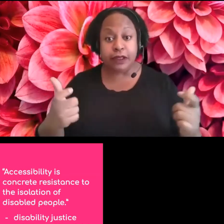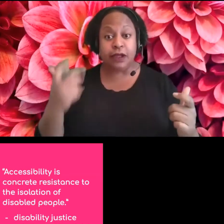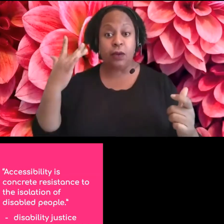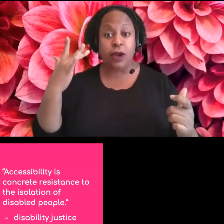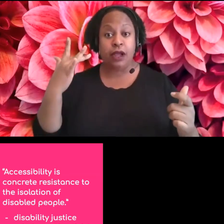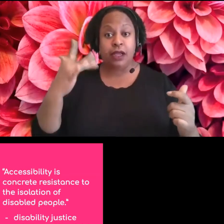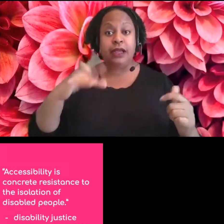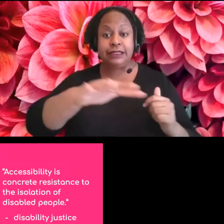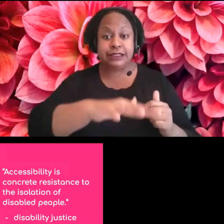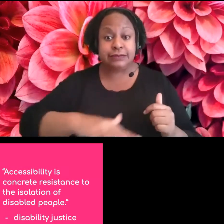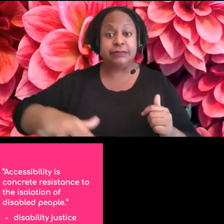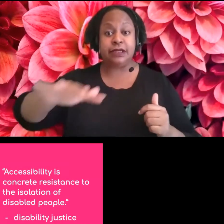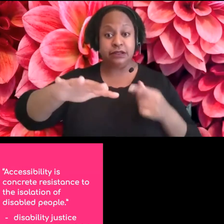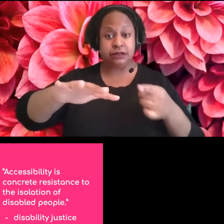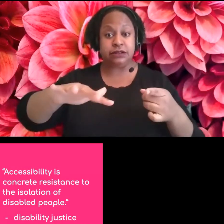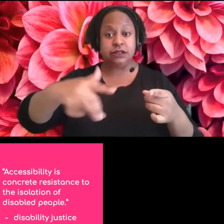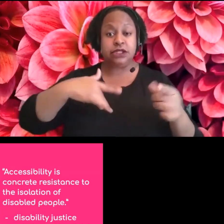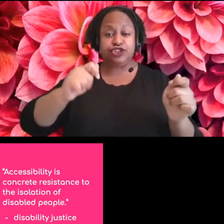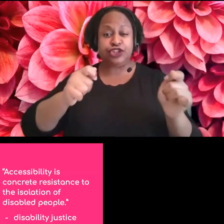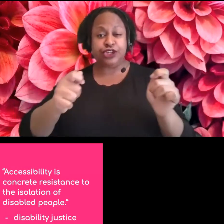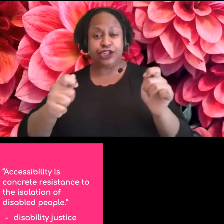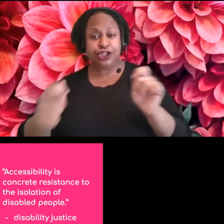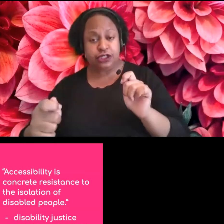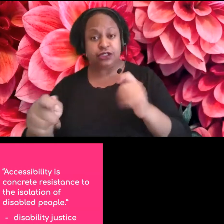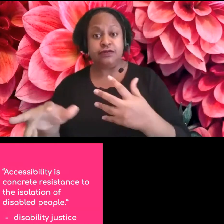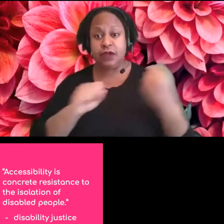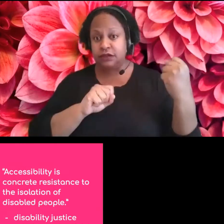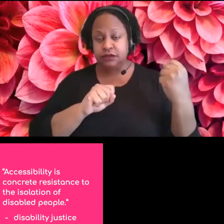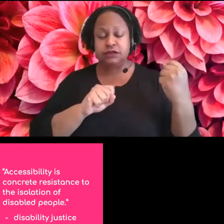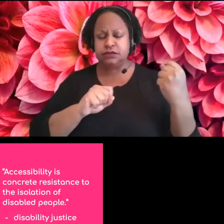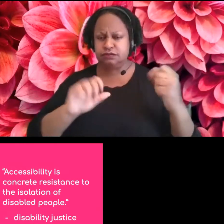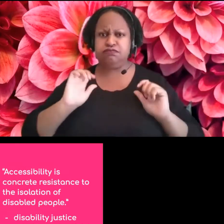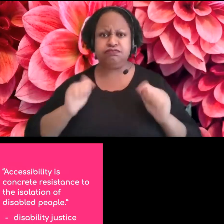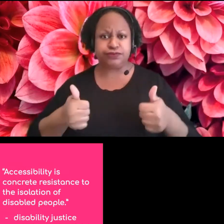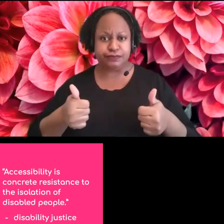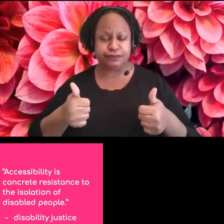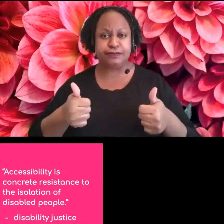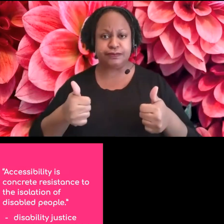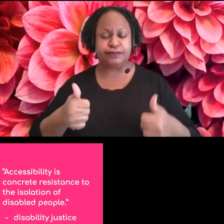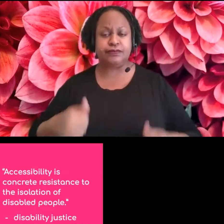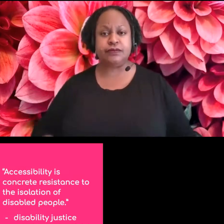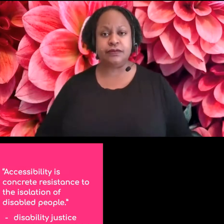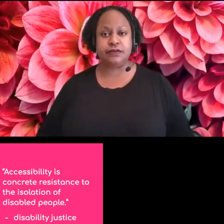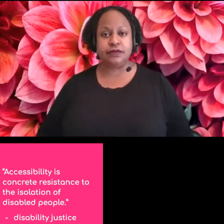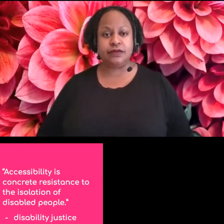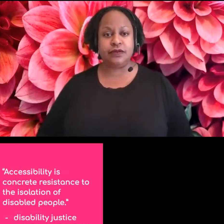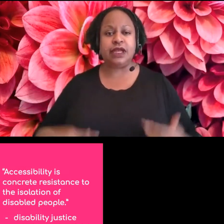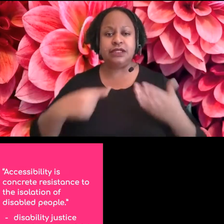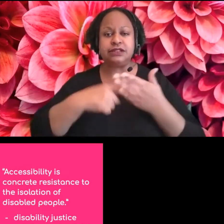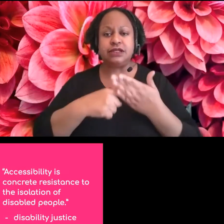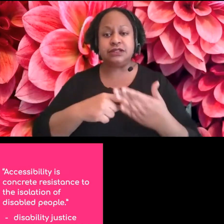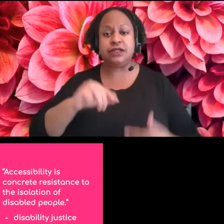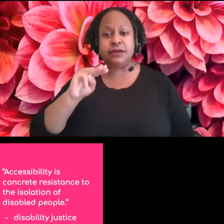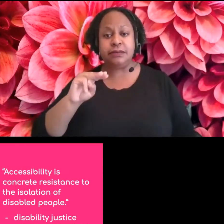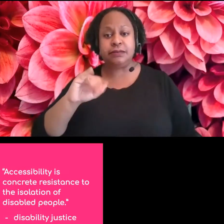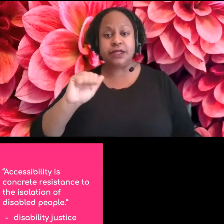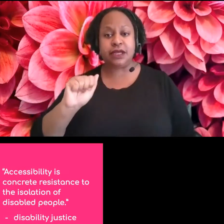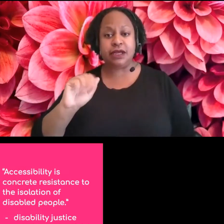we are kind of having the space to be evolving at a very fast rate. I think I would talk about me and Mingus a lot because she's definitely